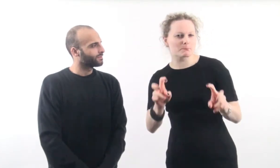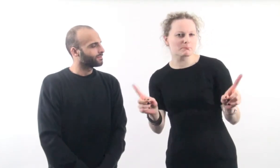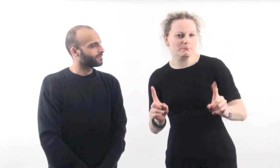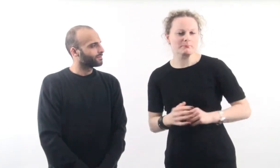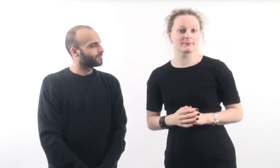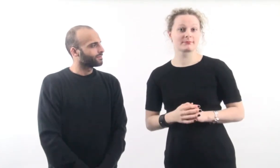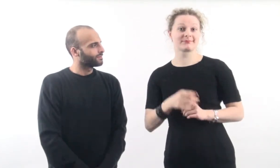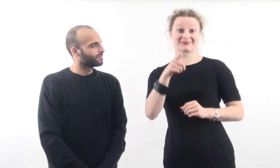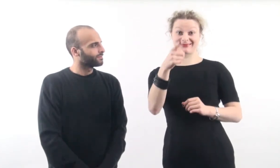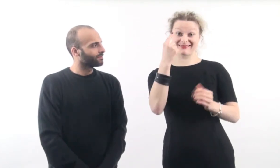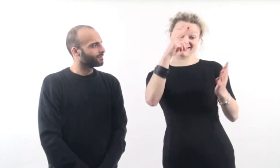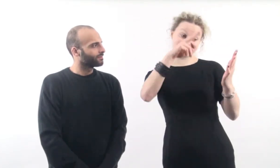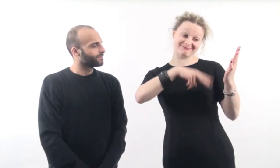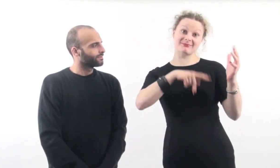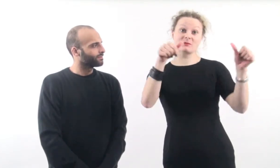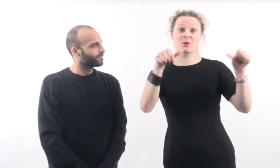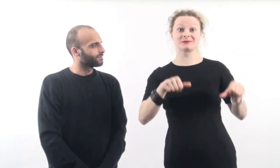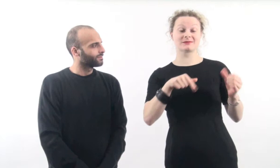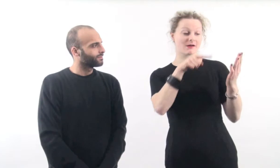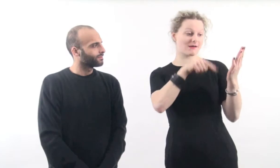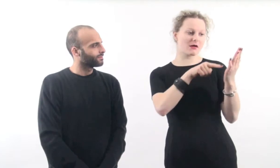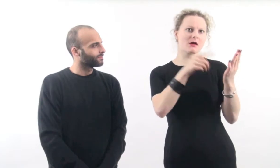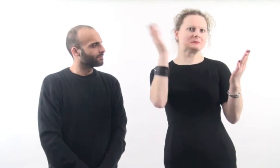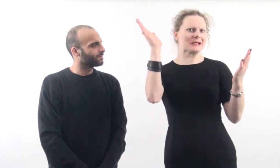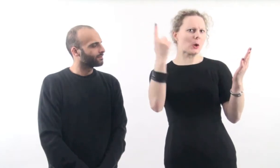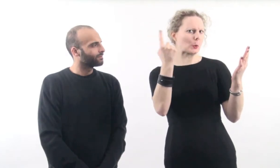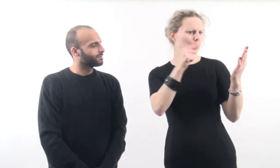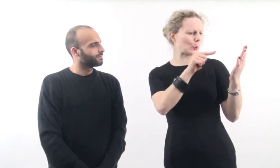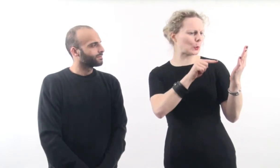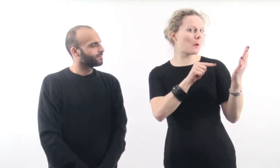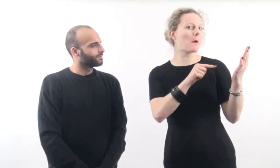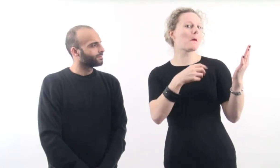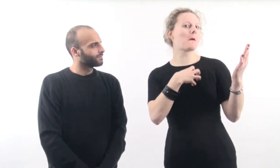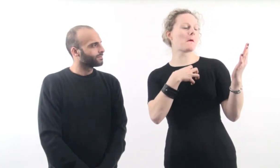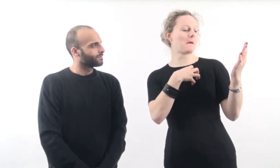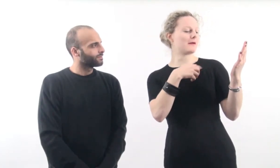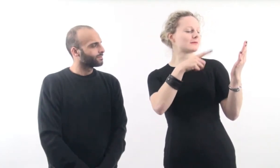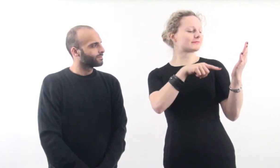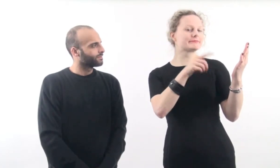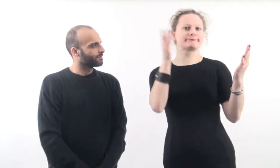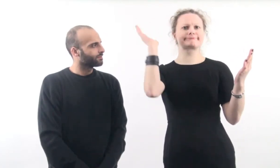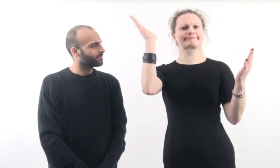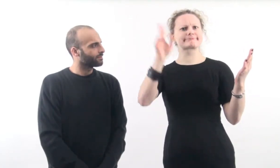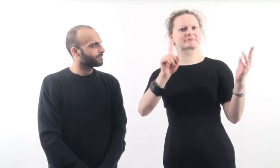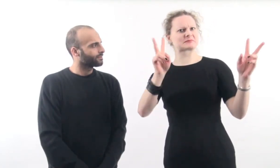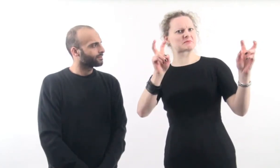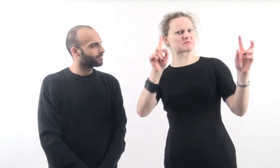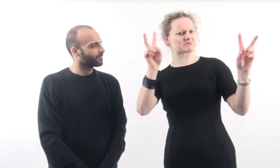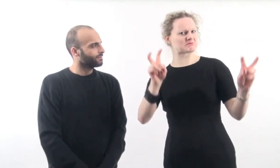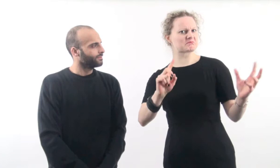of speakers and workshops. You can see on the poster who the various speakers are, the different topics